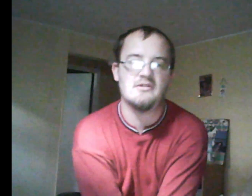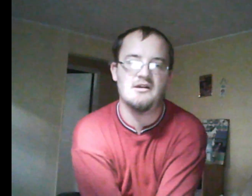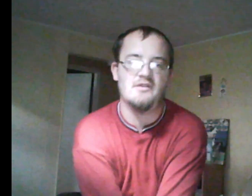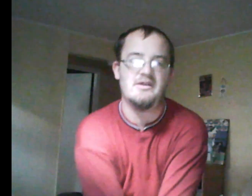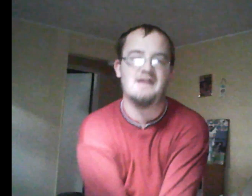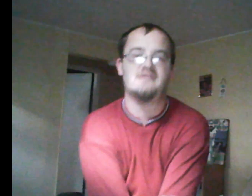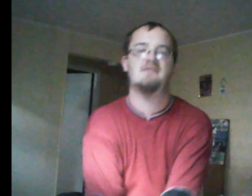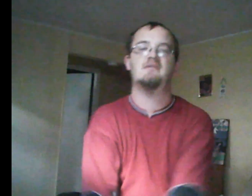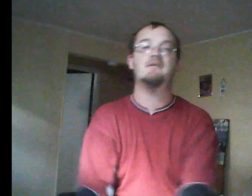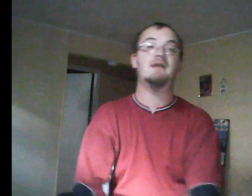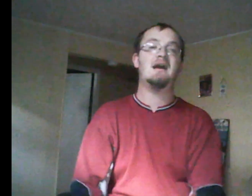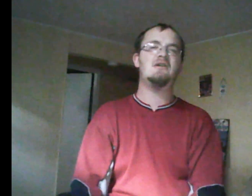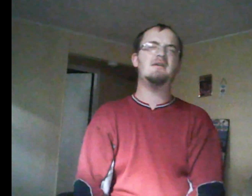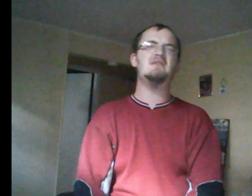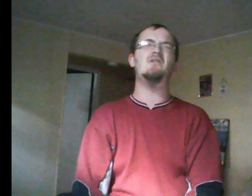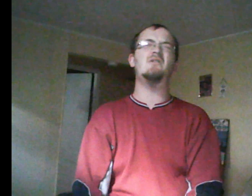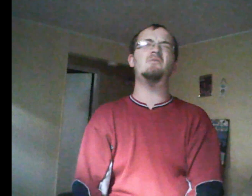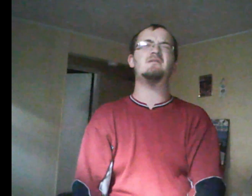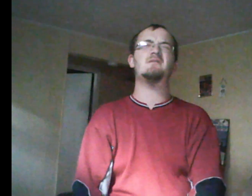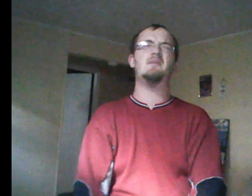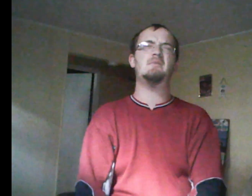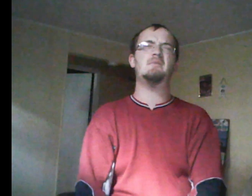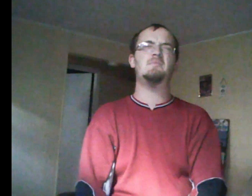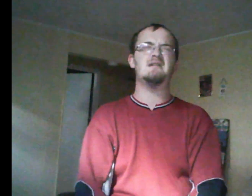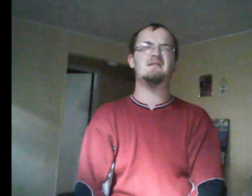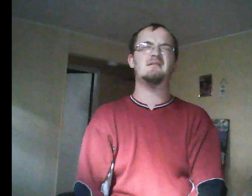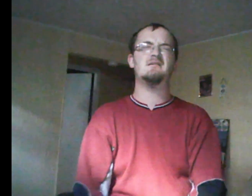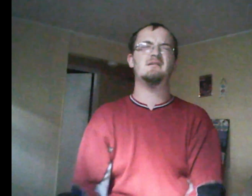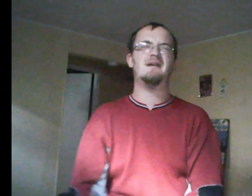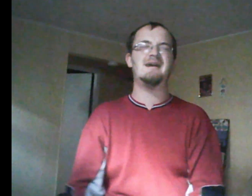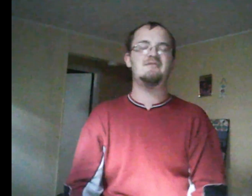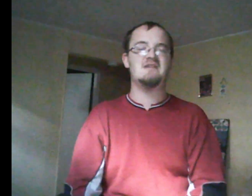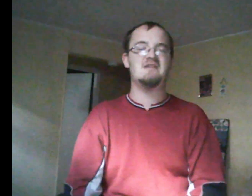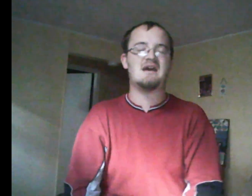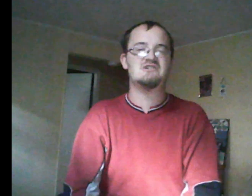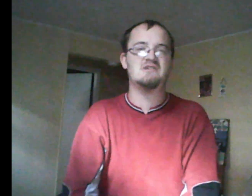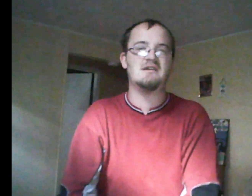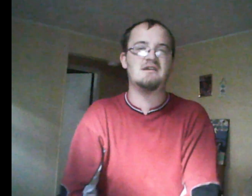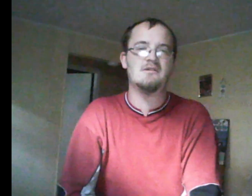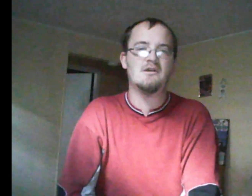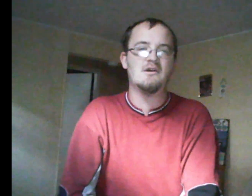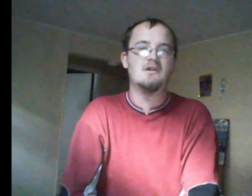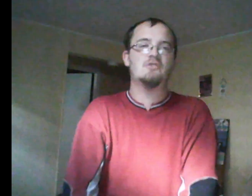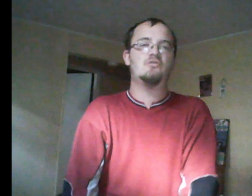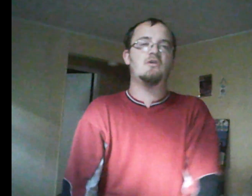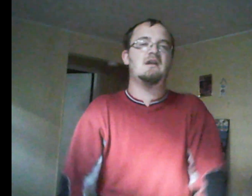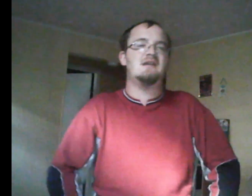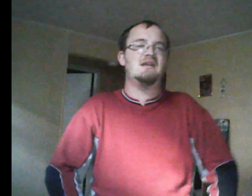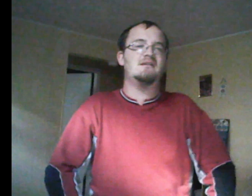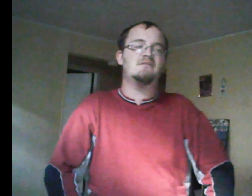what unpopular opinion I have done to actually coordinate getting that down in the description. But I think it will be